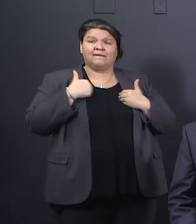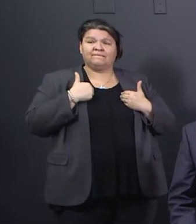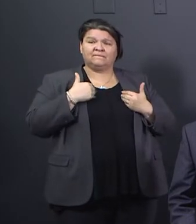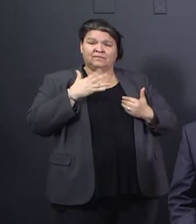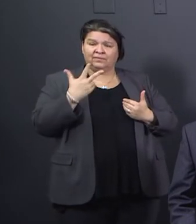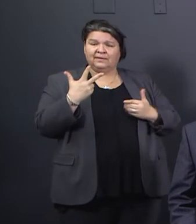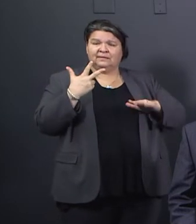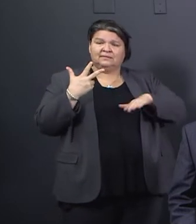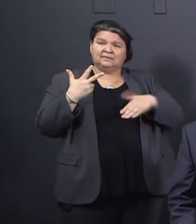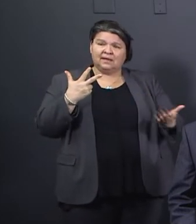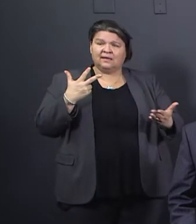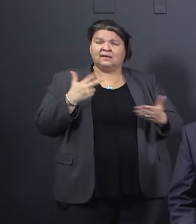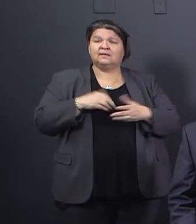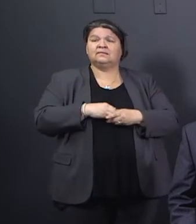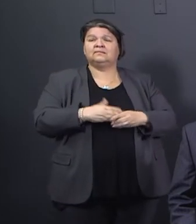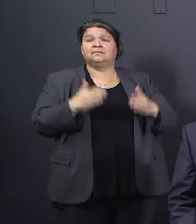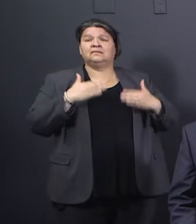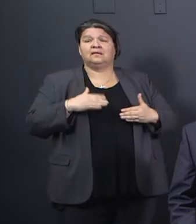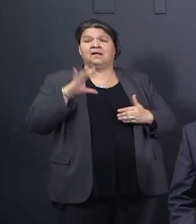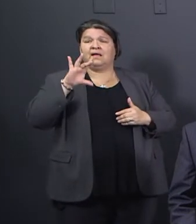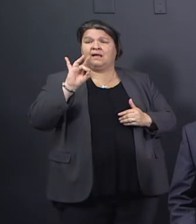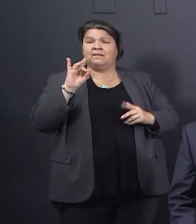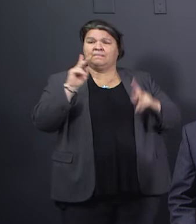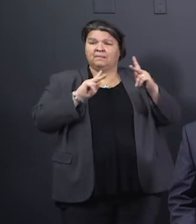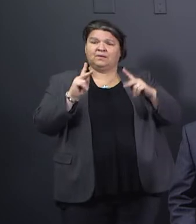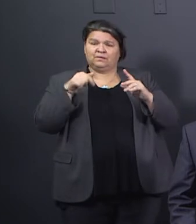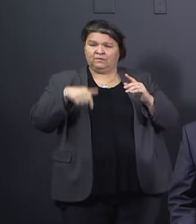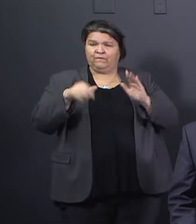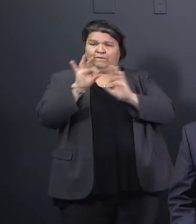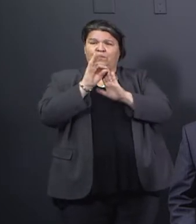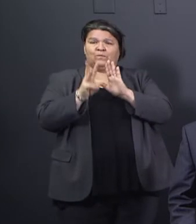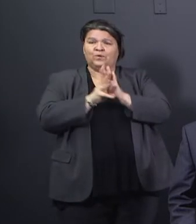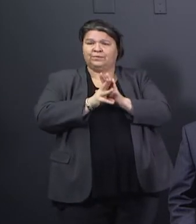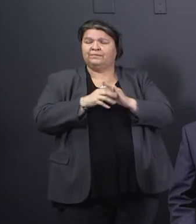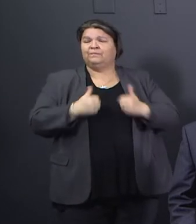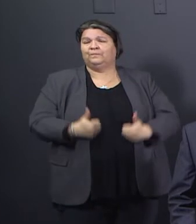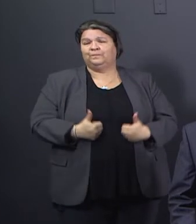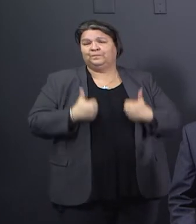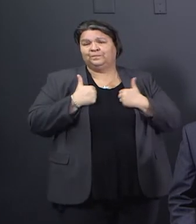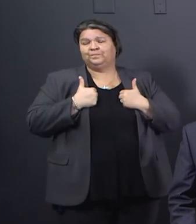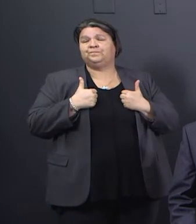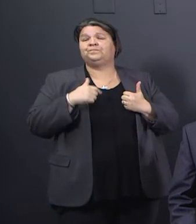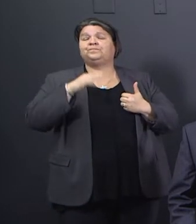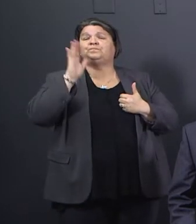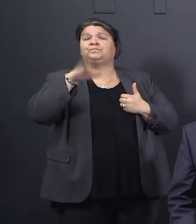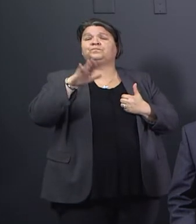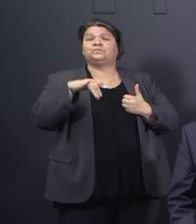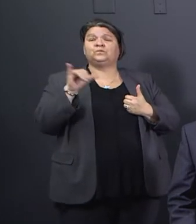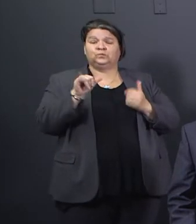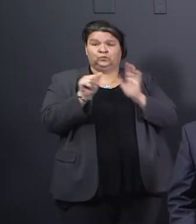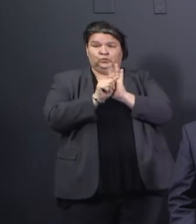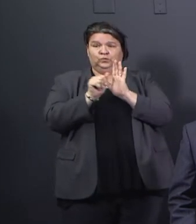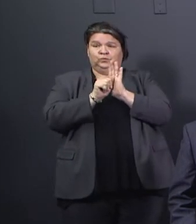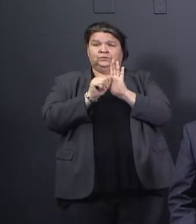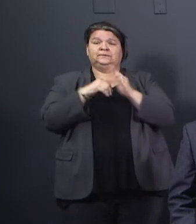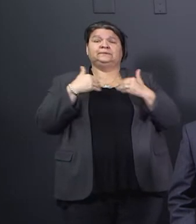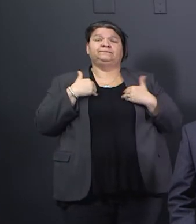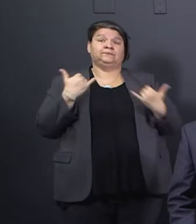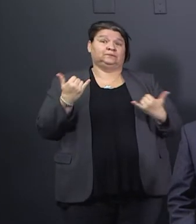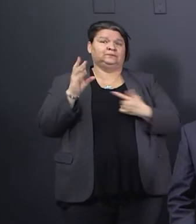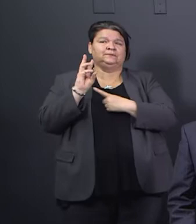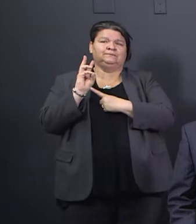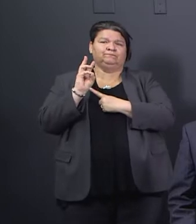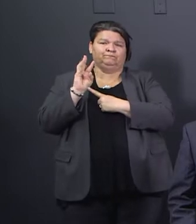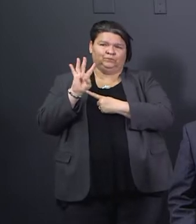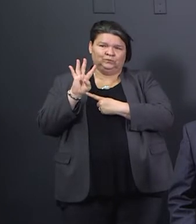Worth are considered recovered. Arlington has 64 cases and two deaths with two recovered. I'm truly saddened